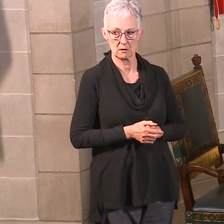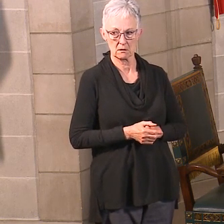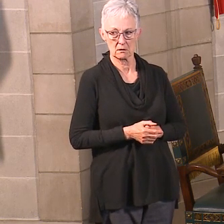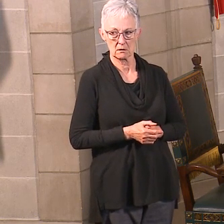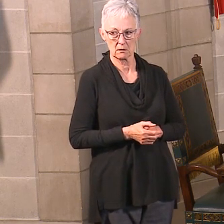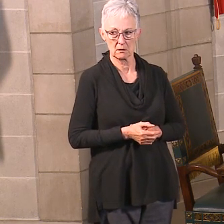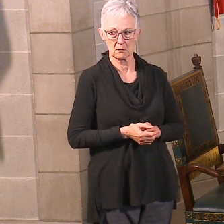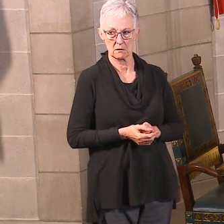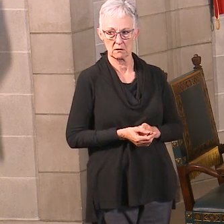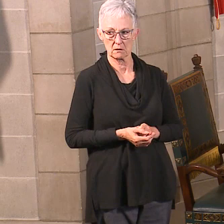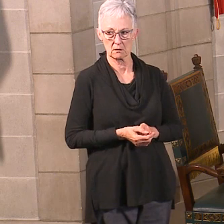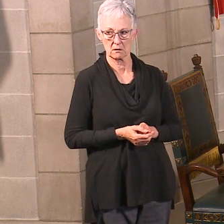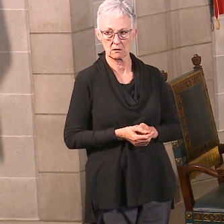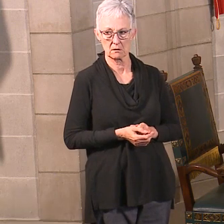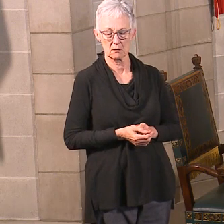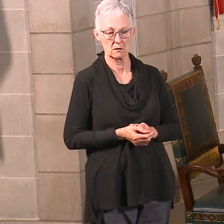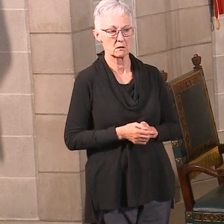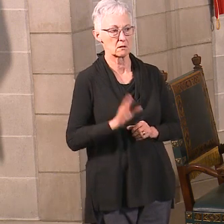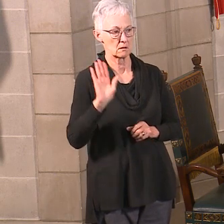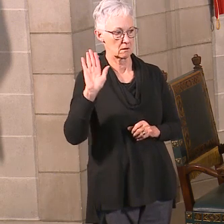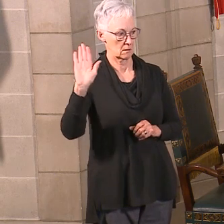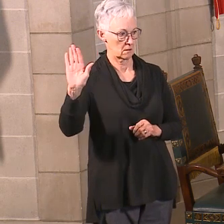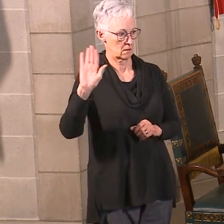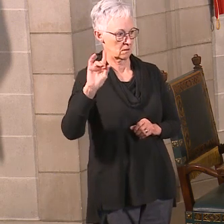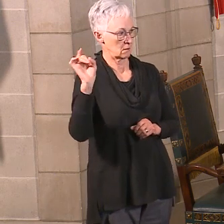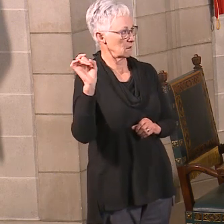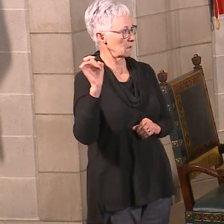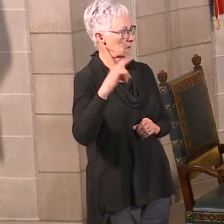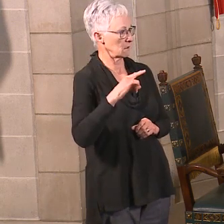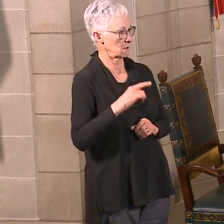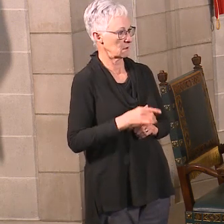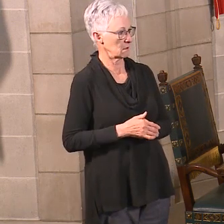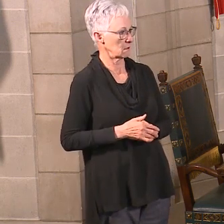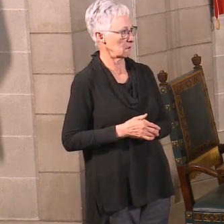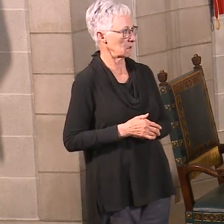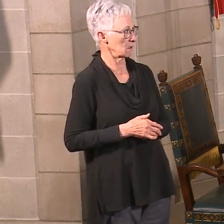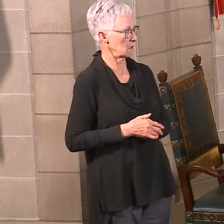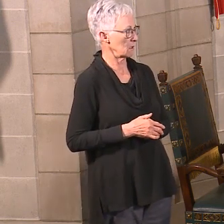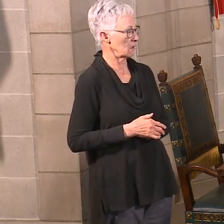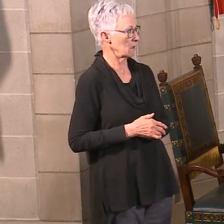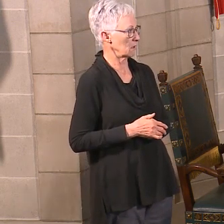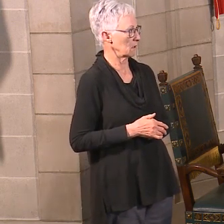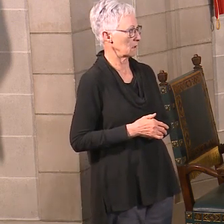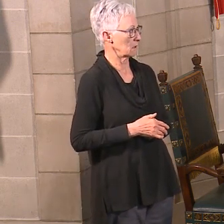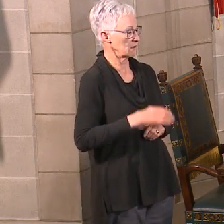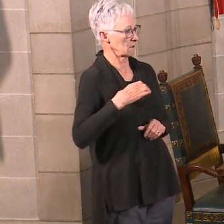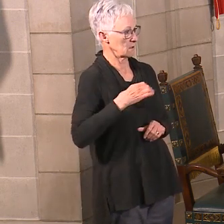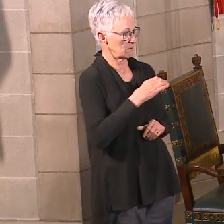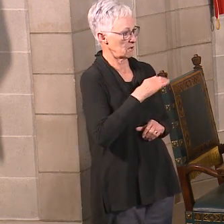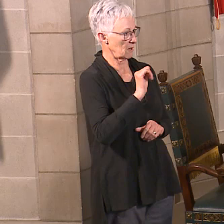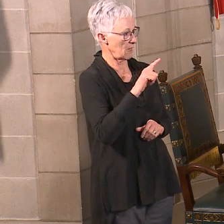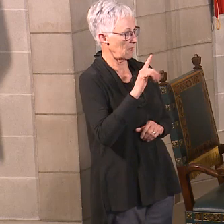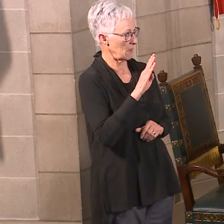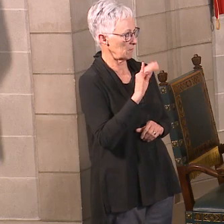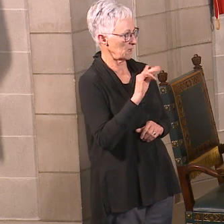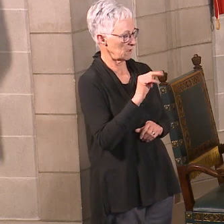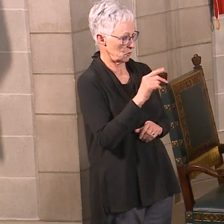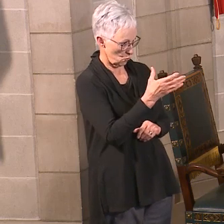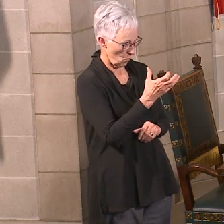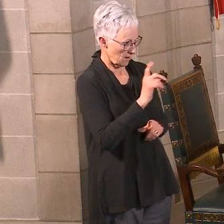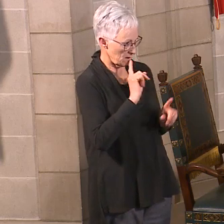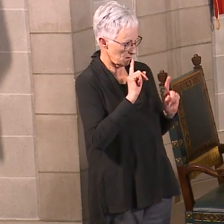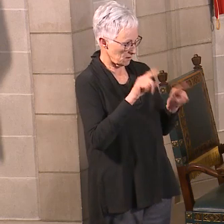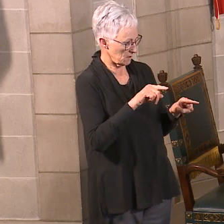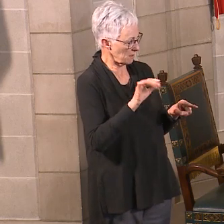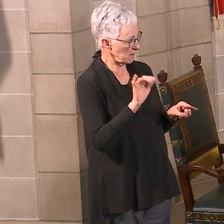that has gotten? So is Commissioner Alvin still out there? Yes. Oh, Commissioner Alvin's right here. Taylor, do you want to come up and talk about